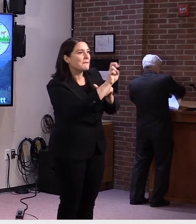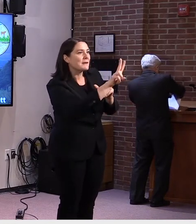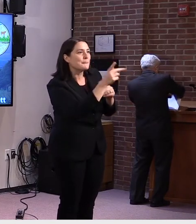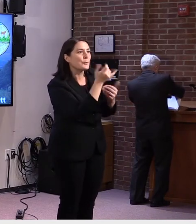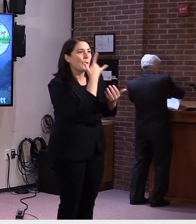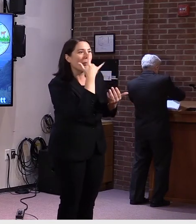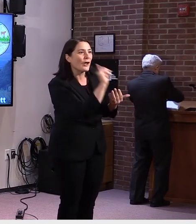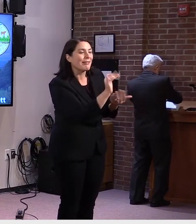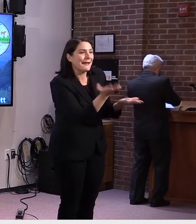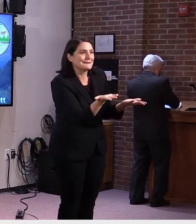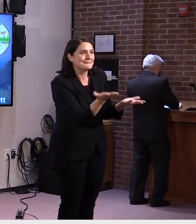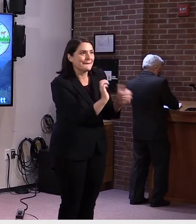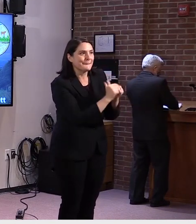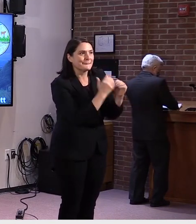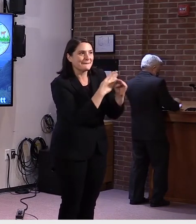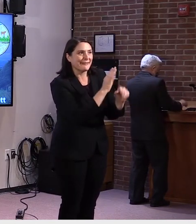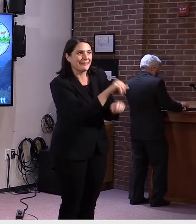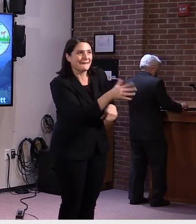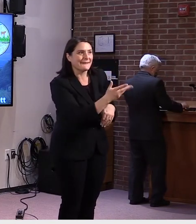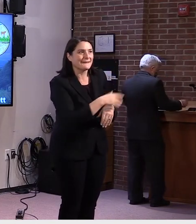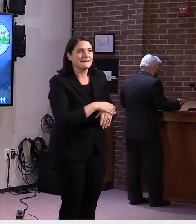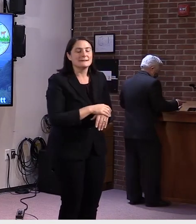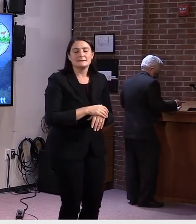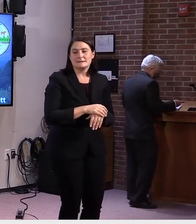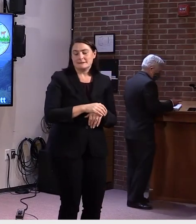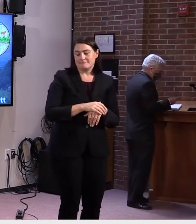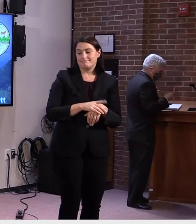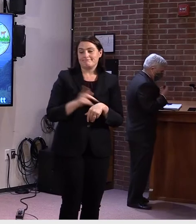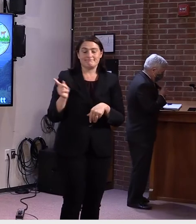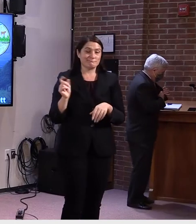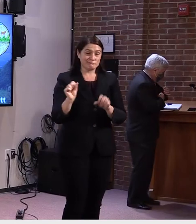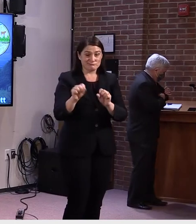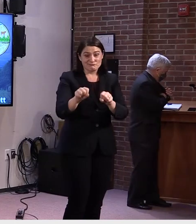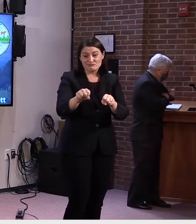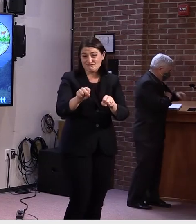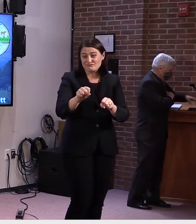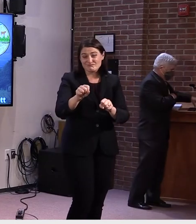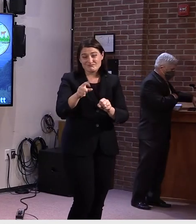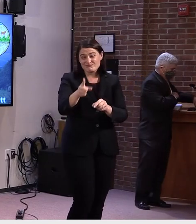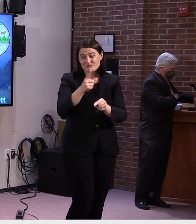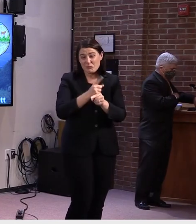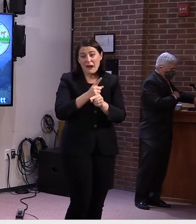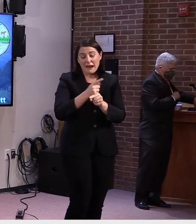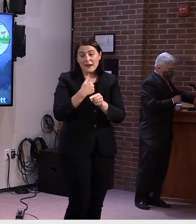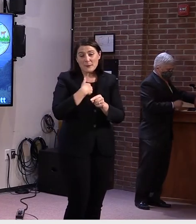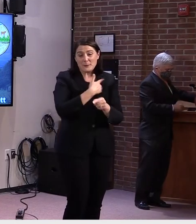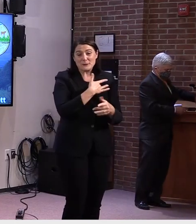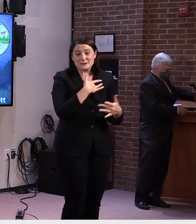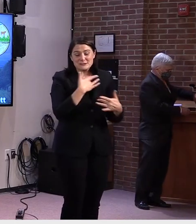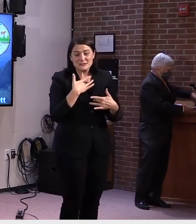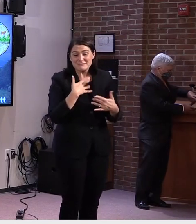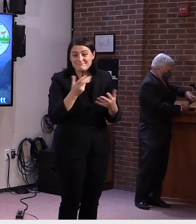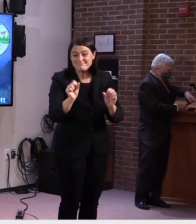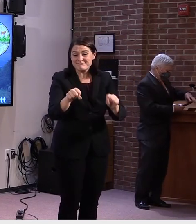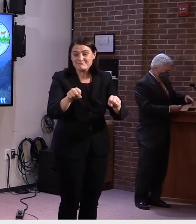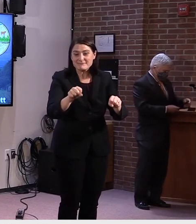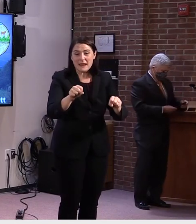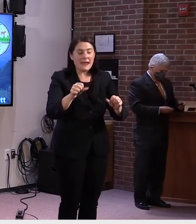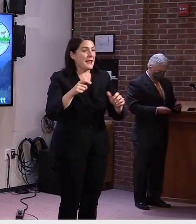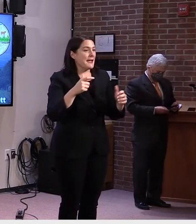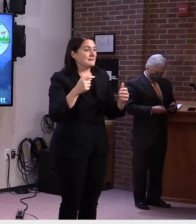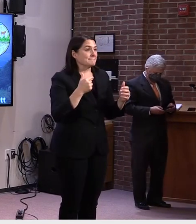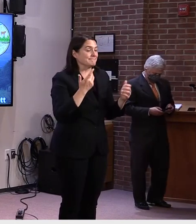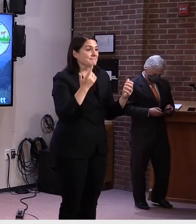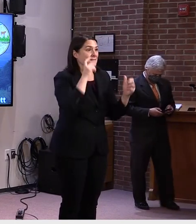concern. I know, um, the Secretary of State is looking into that to, to find out what the common denominator is. I would, I would